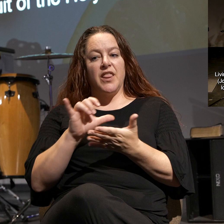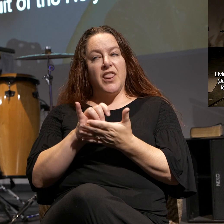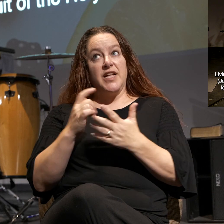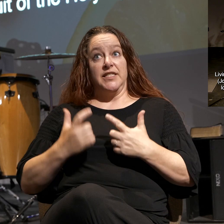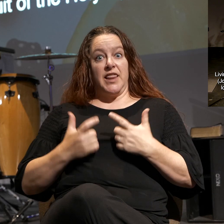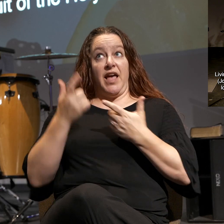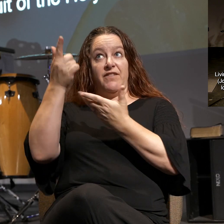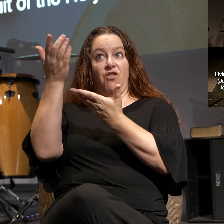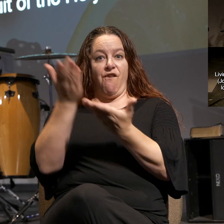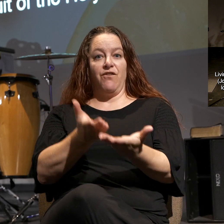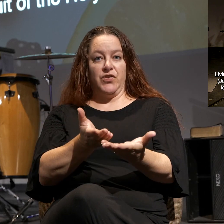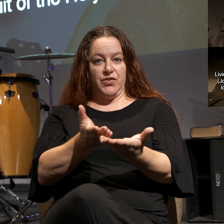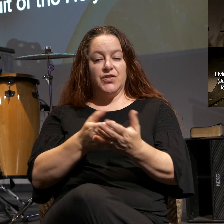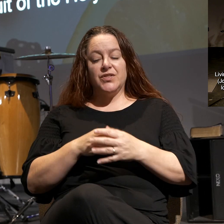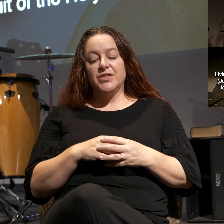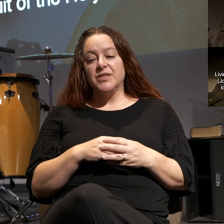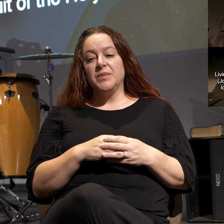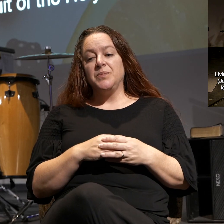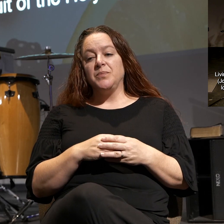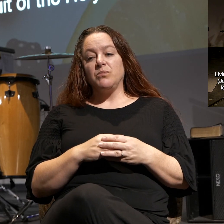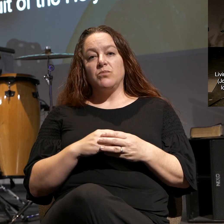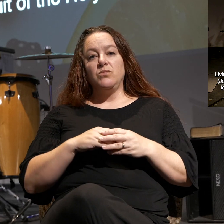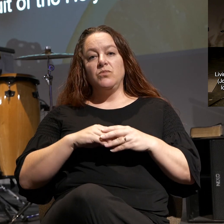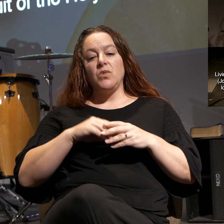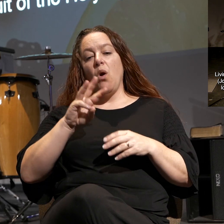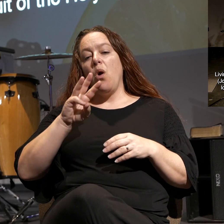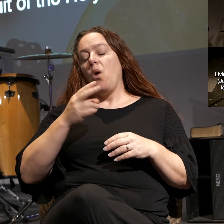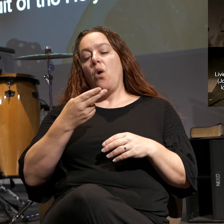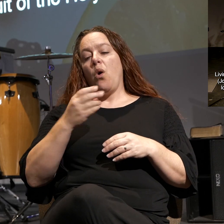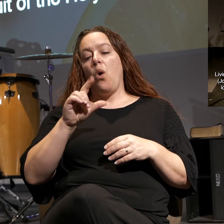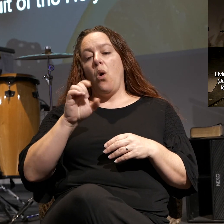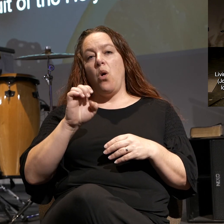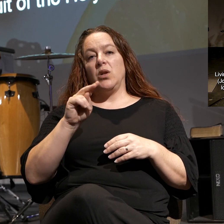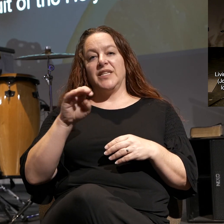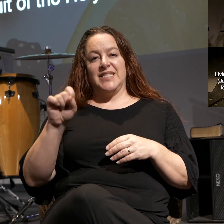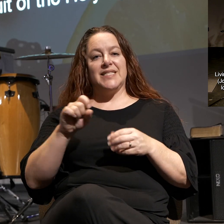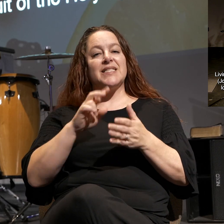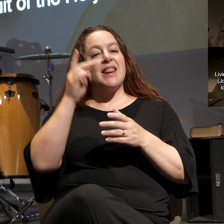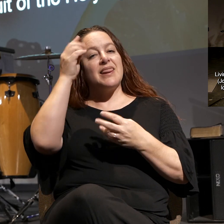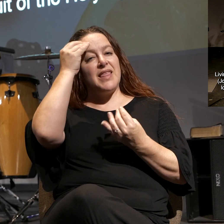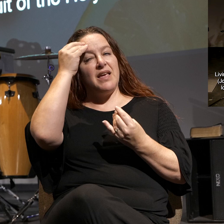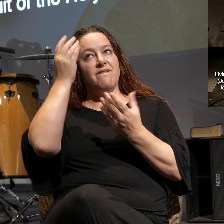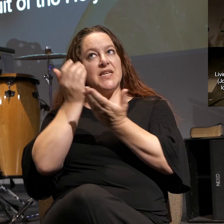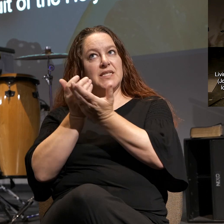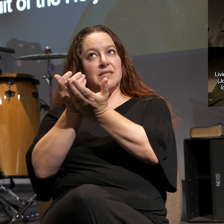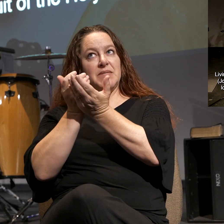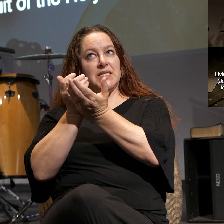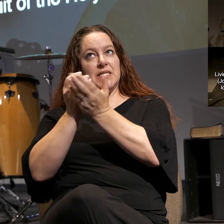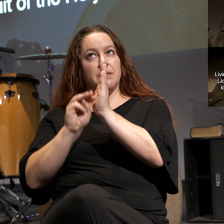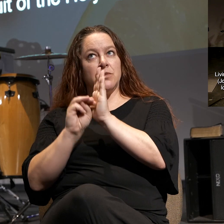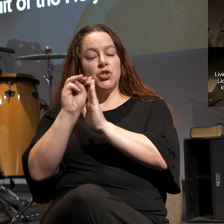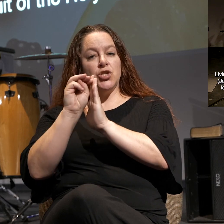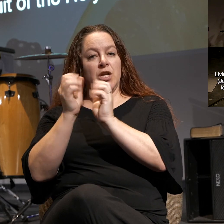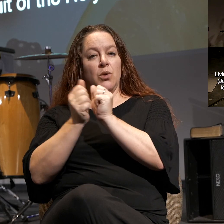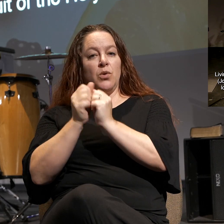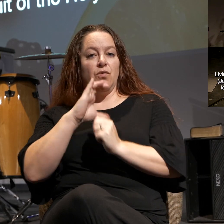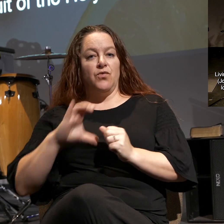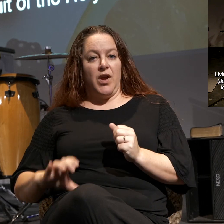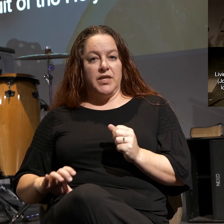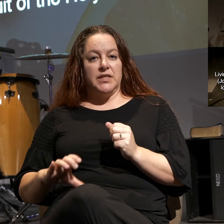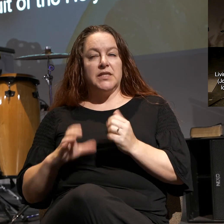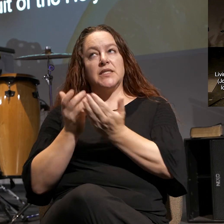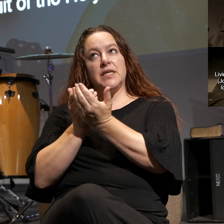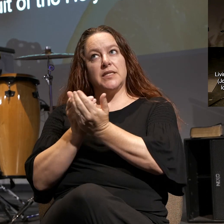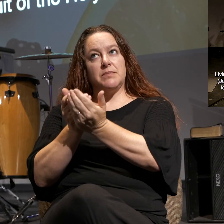that He offers us. Now, holiness, when you think of holiness, want to think of two things. Think of intimacy and maturity in Christ. Intimacy